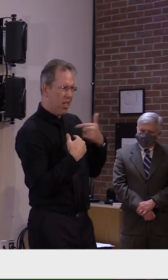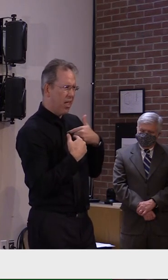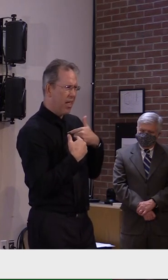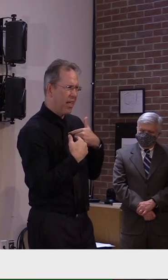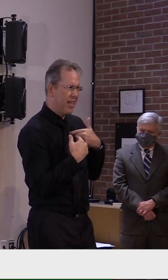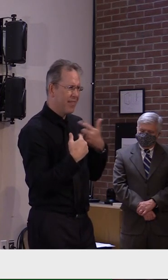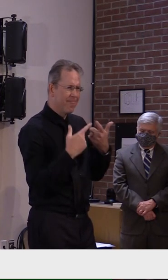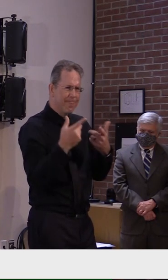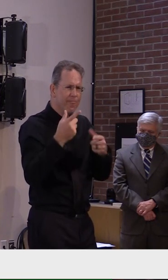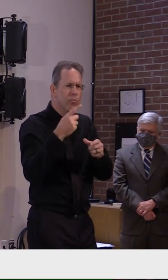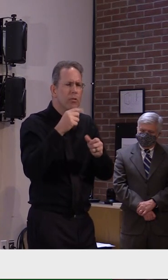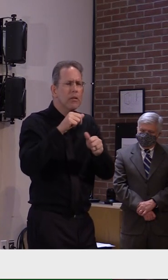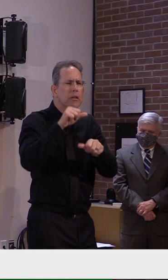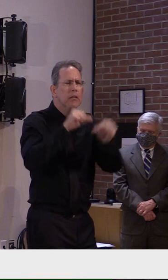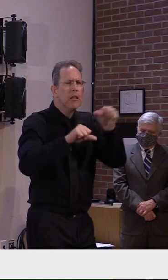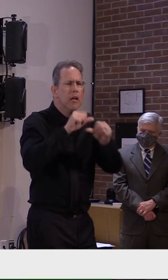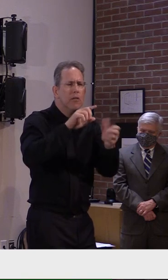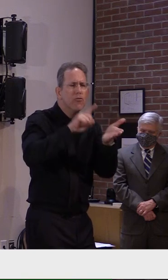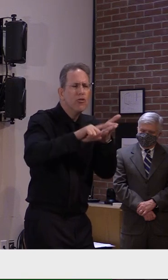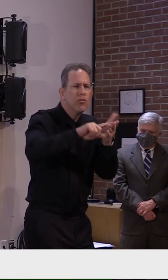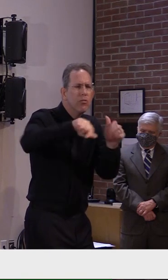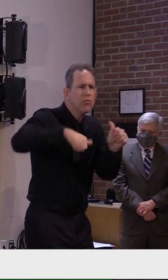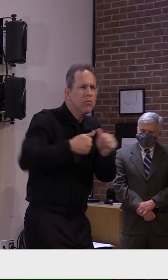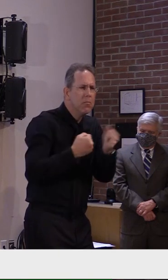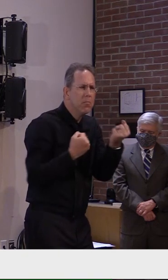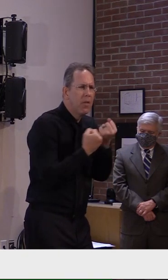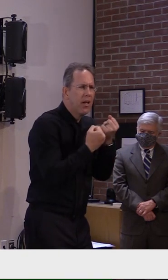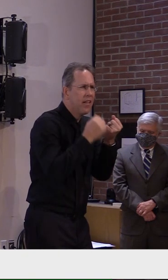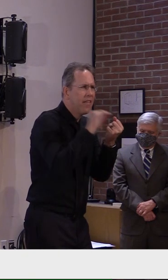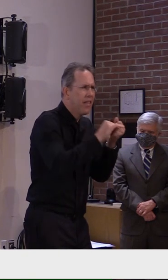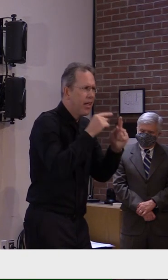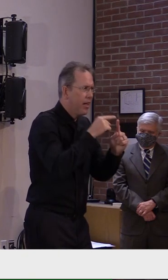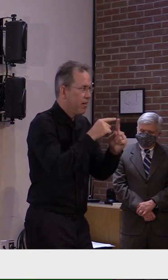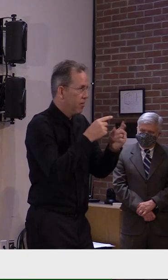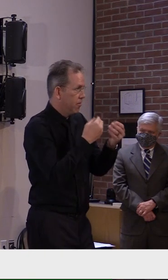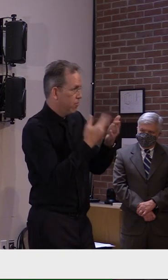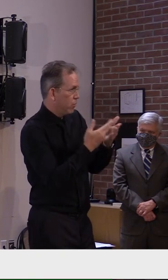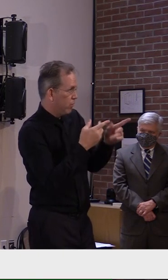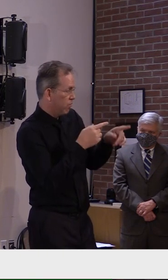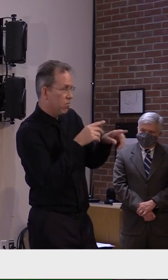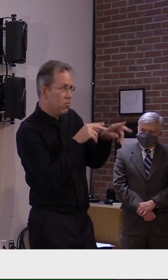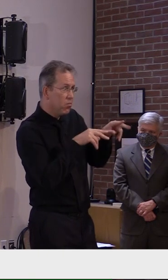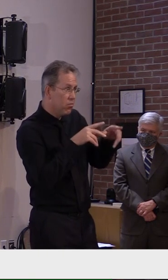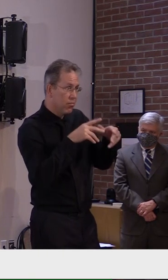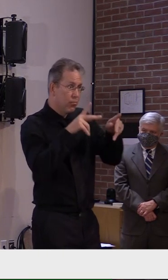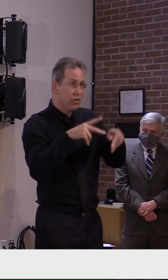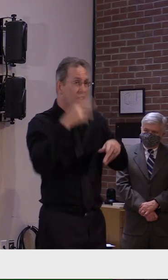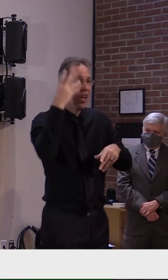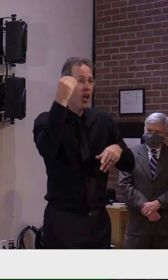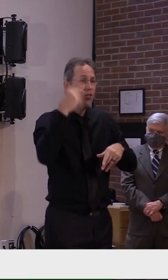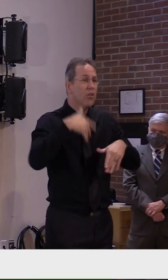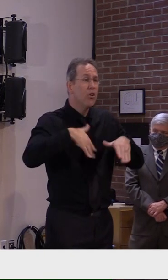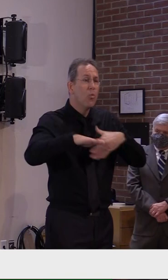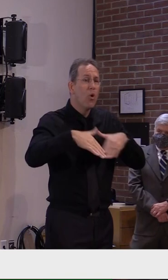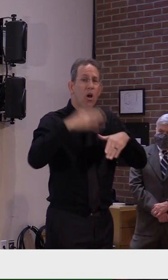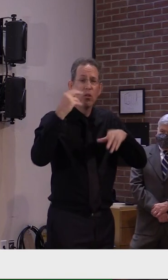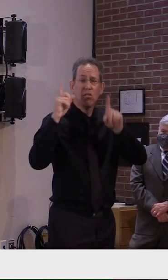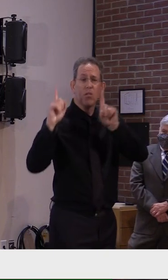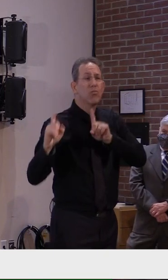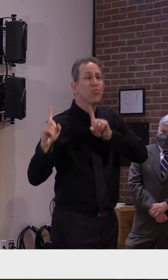thinking was behind not being allowed to meet outside or go for a walk with a friend, particularly if they're masked.